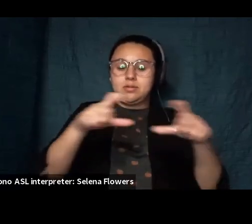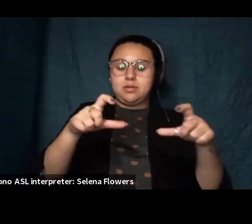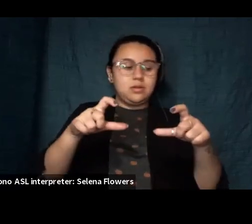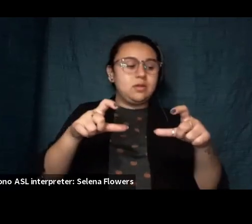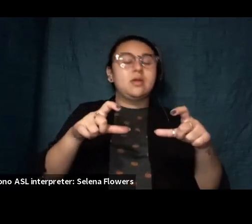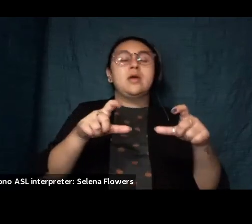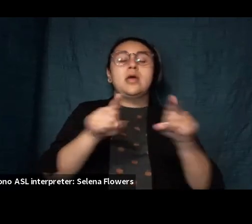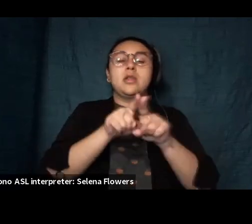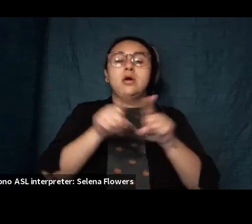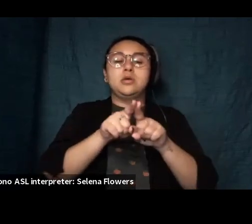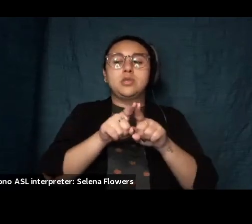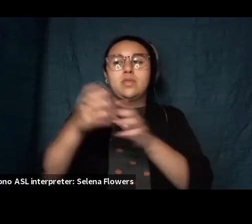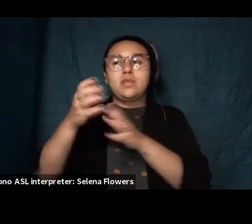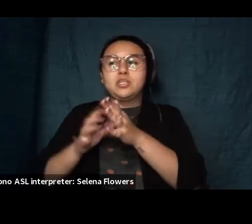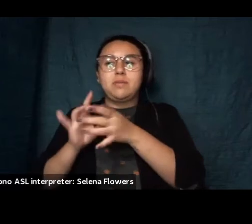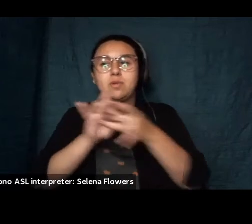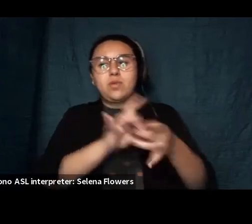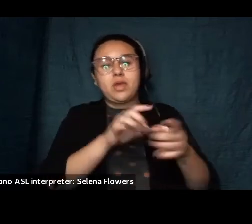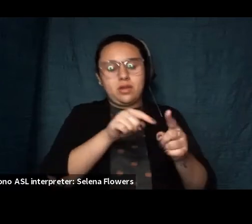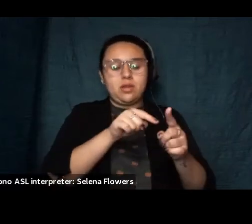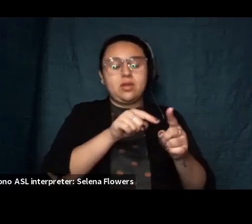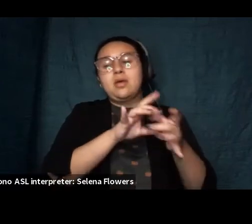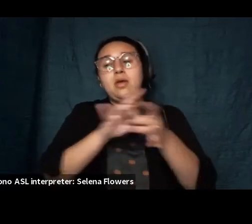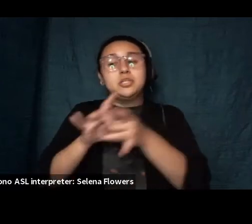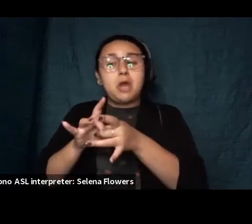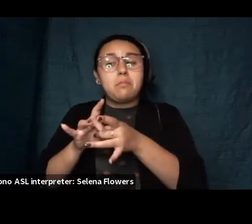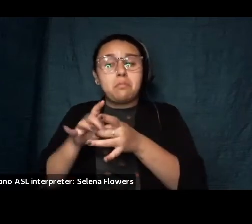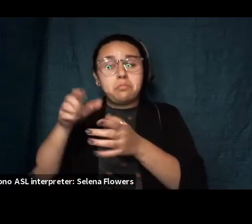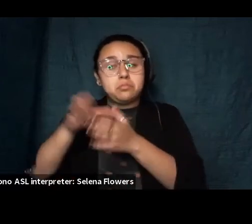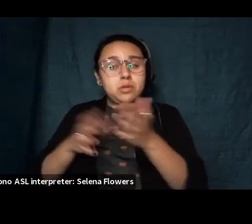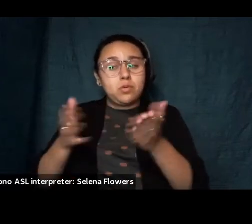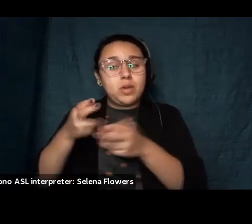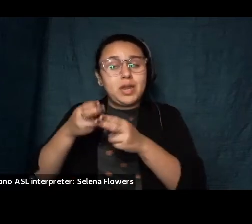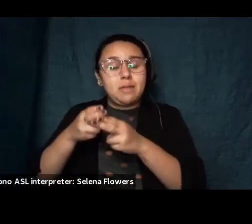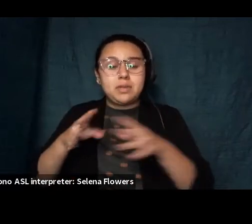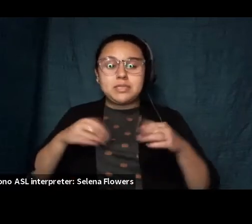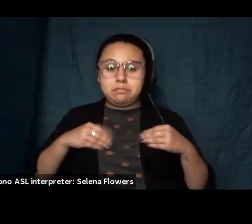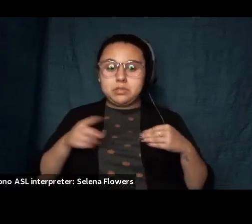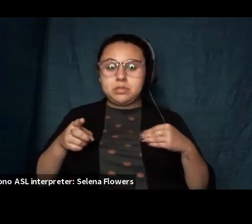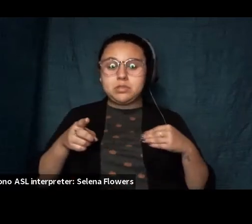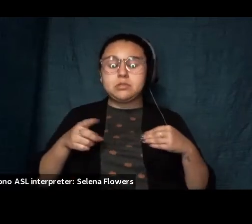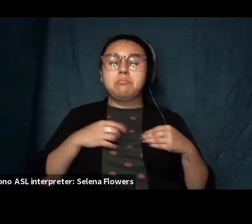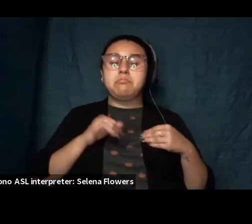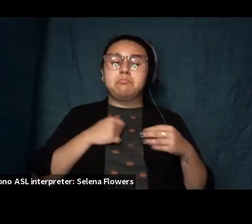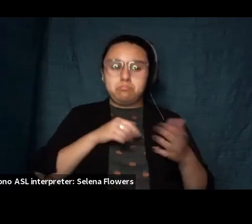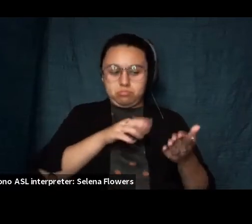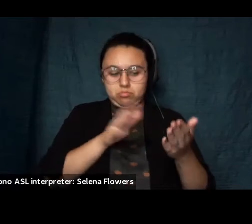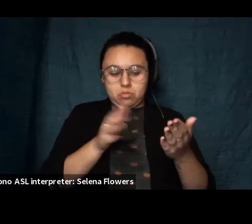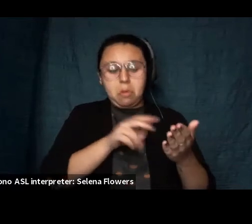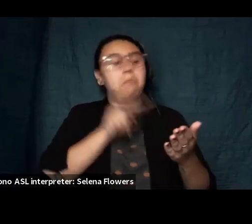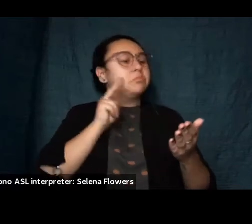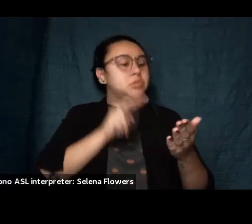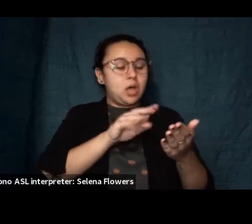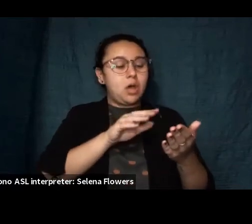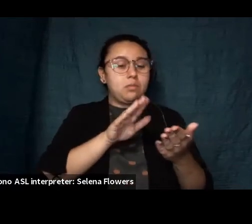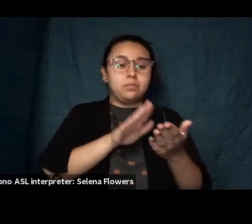flagging was called acceptance um my mom and my family and friends and neighbors too